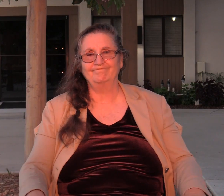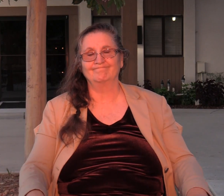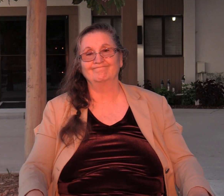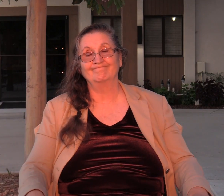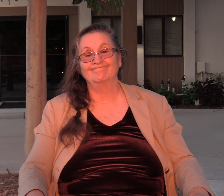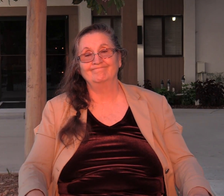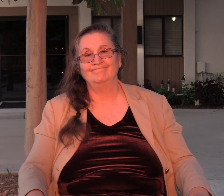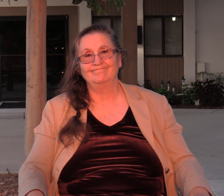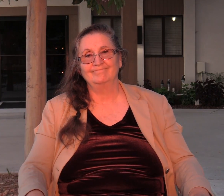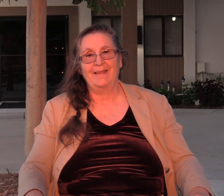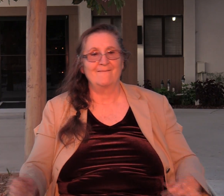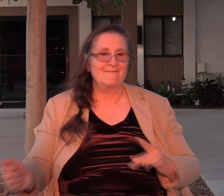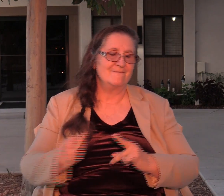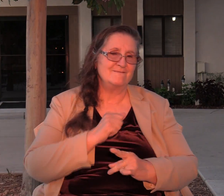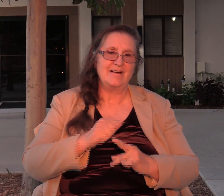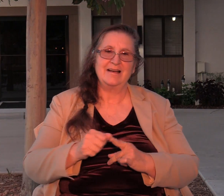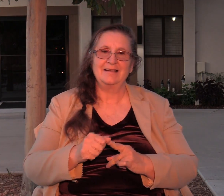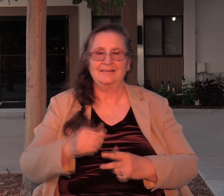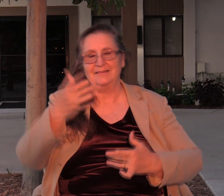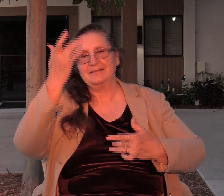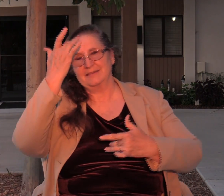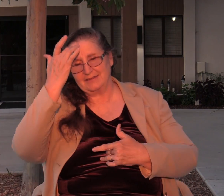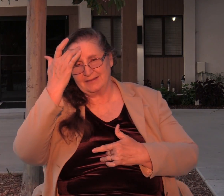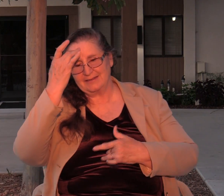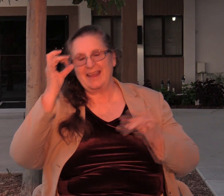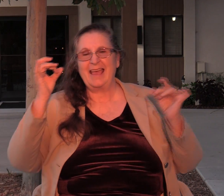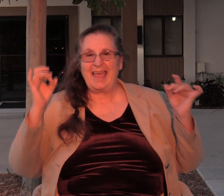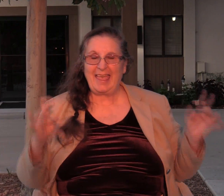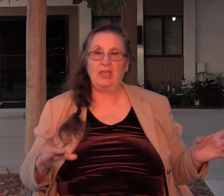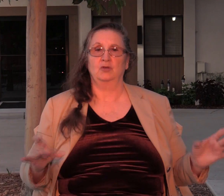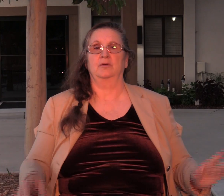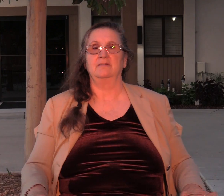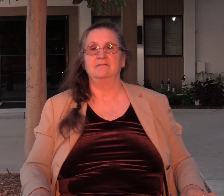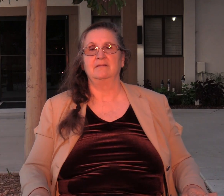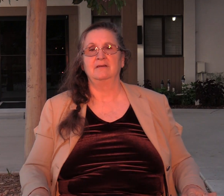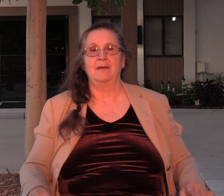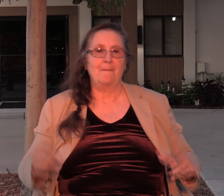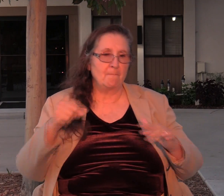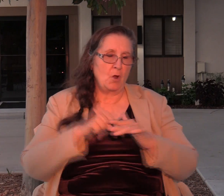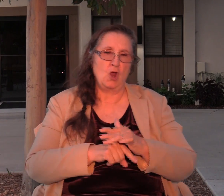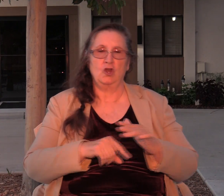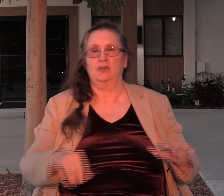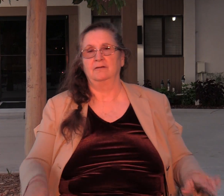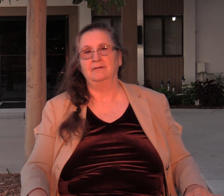violence disease hatred murder it's everywhere